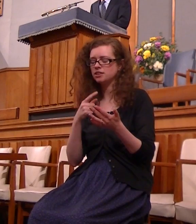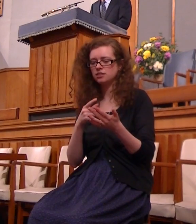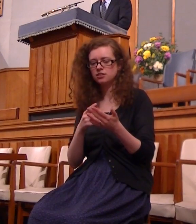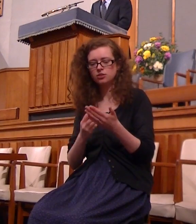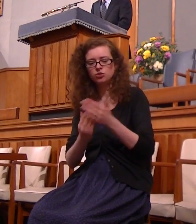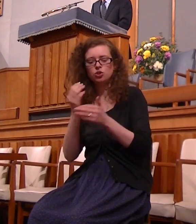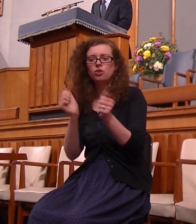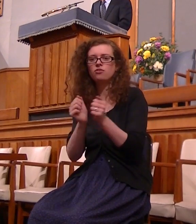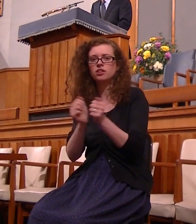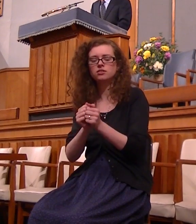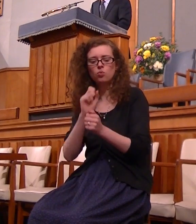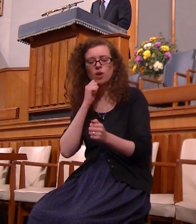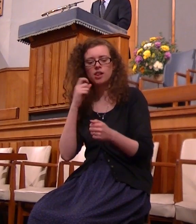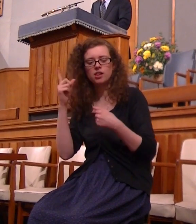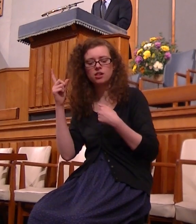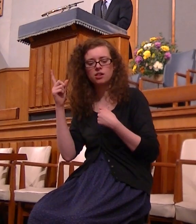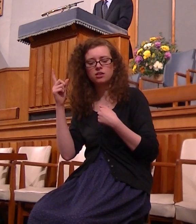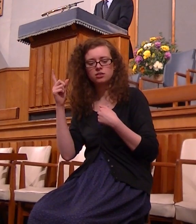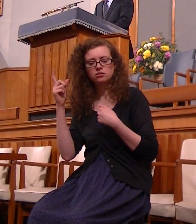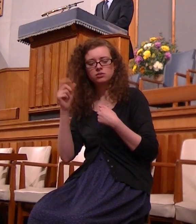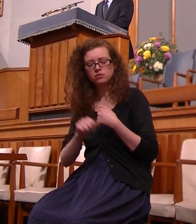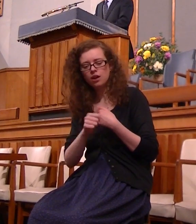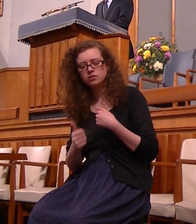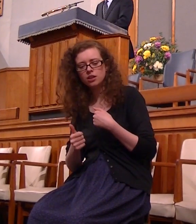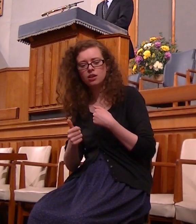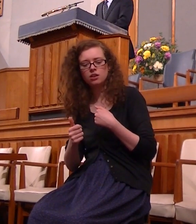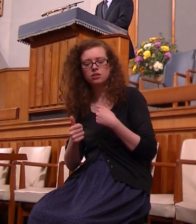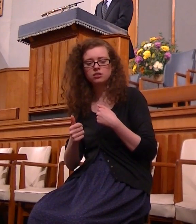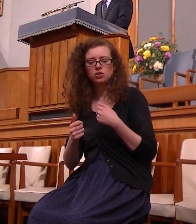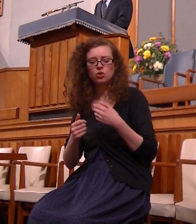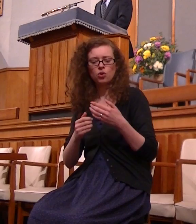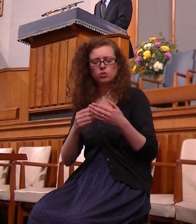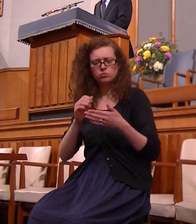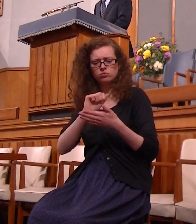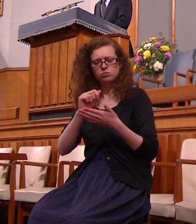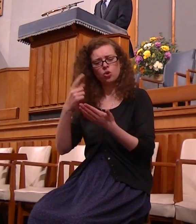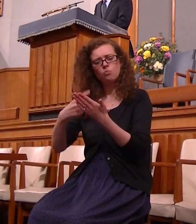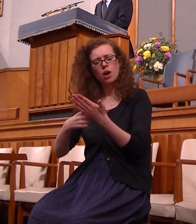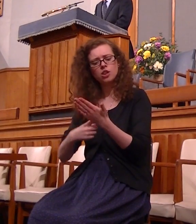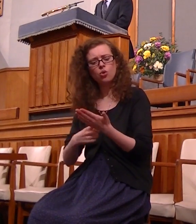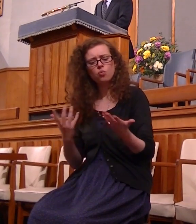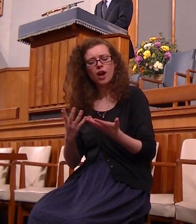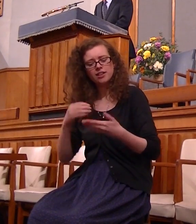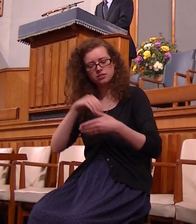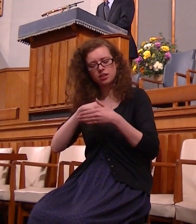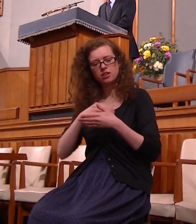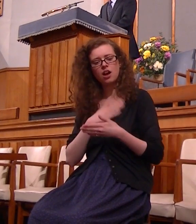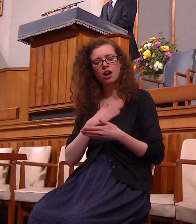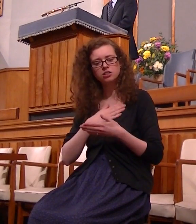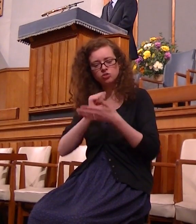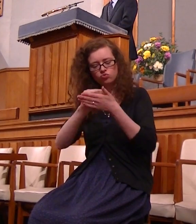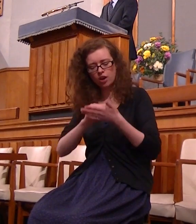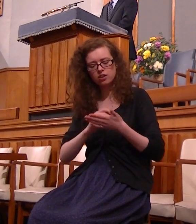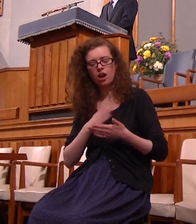that I will make after those days I will put my law in their inward parts and write it